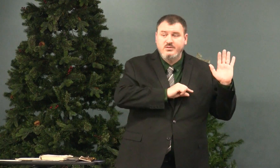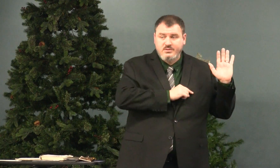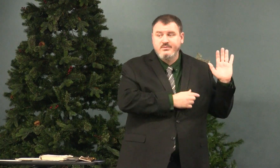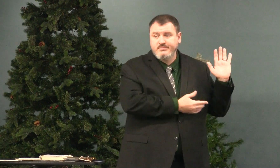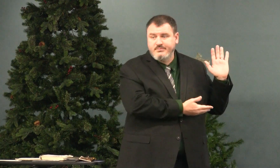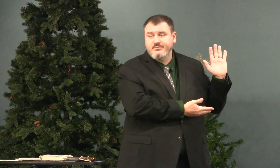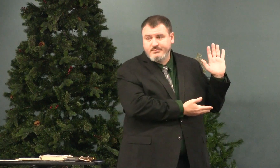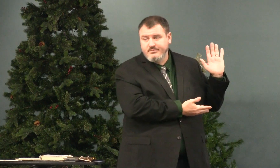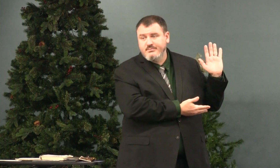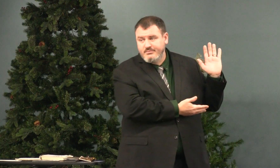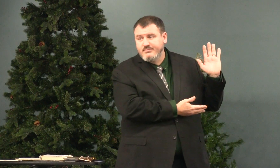I'm guilty.